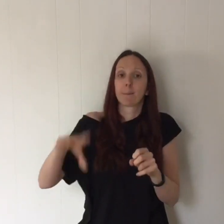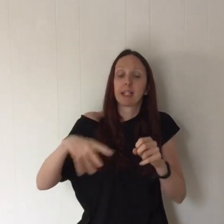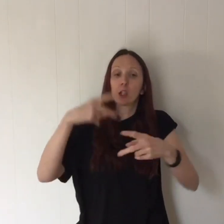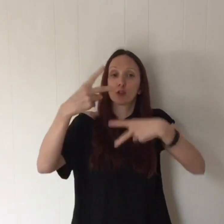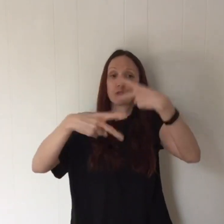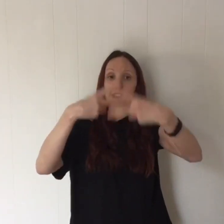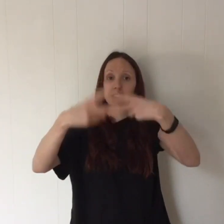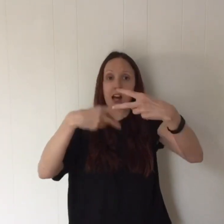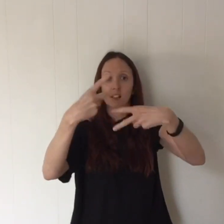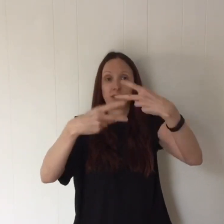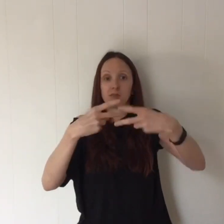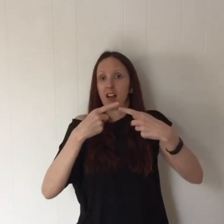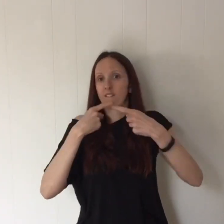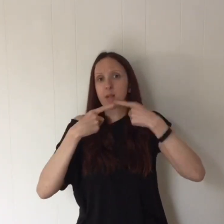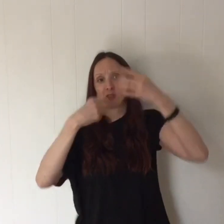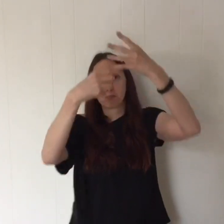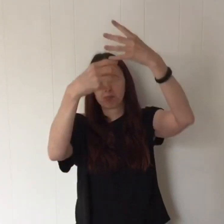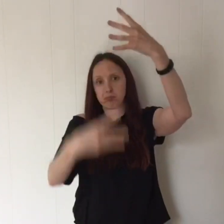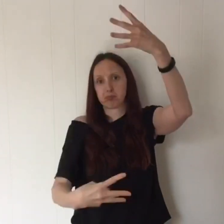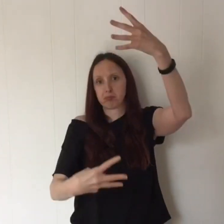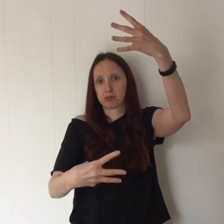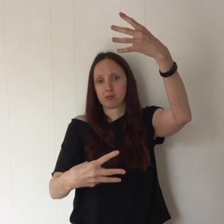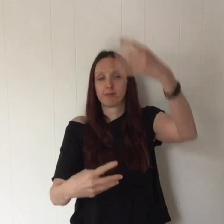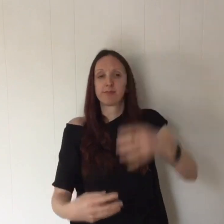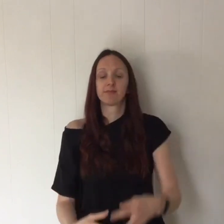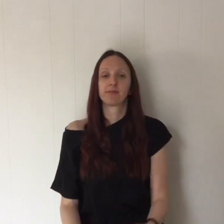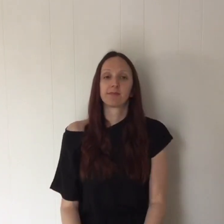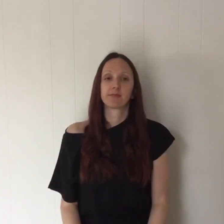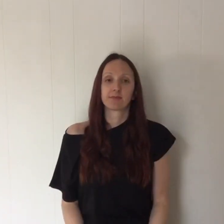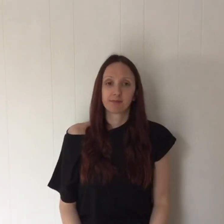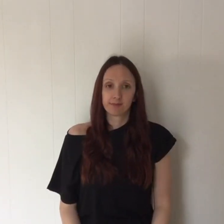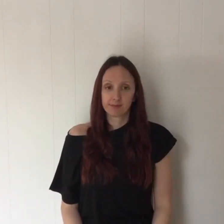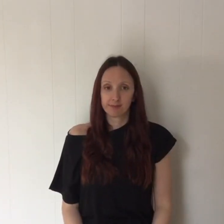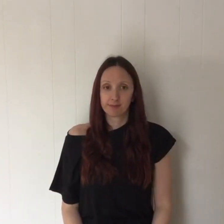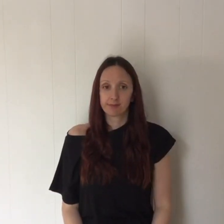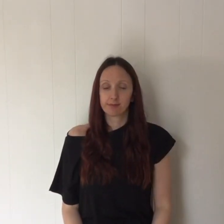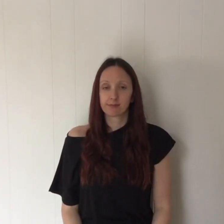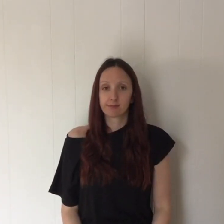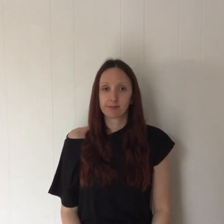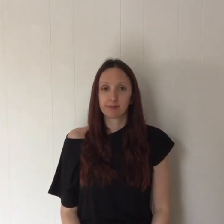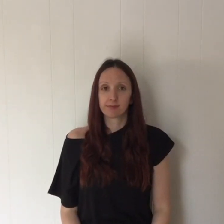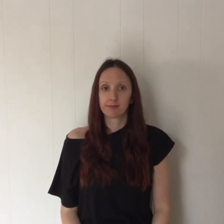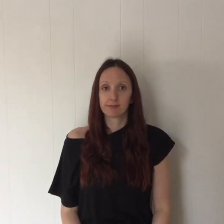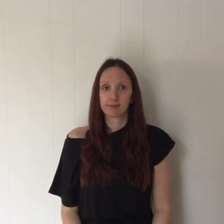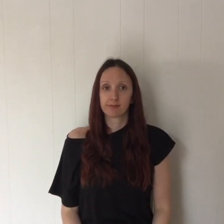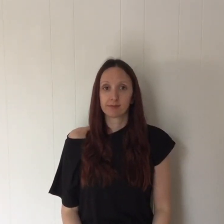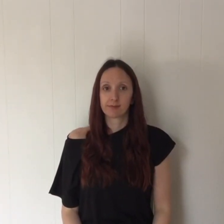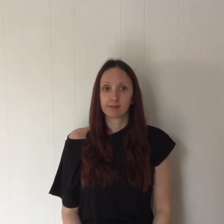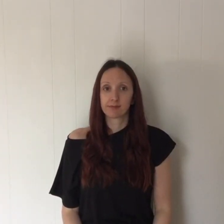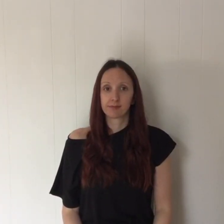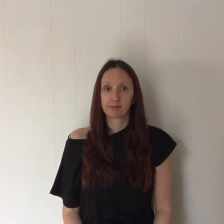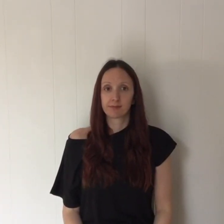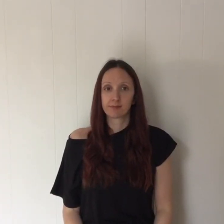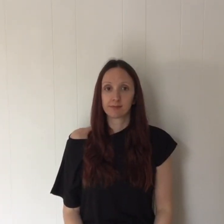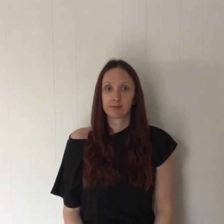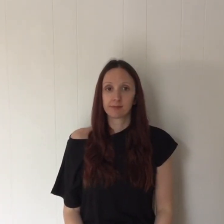by clicking on bins, litter and recycling and then clicking on bulky waste